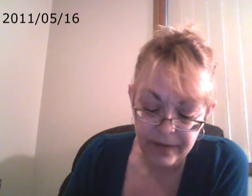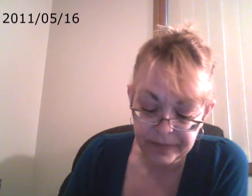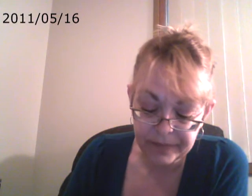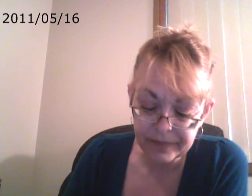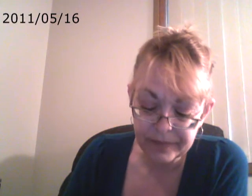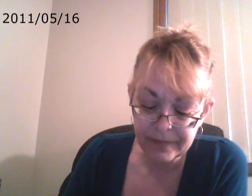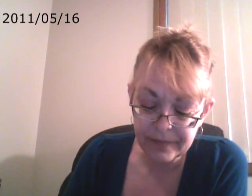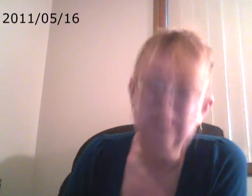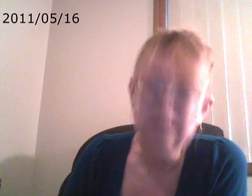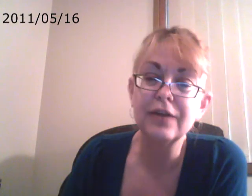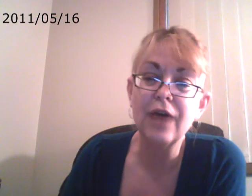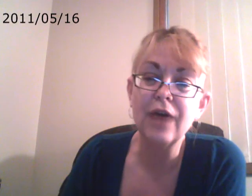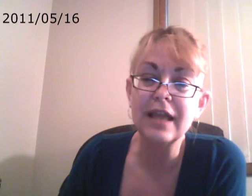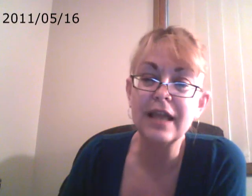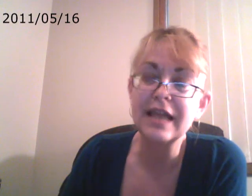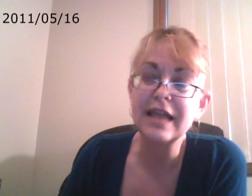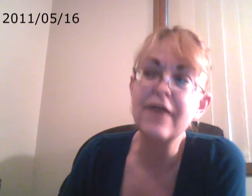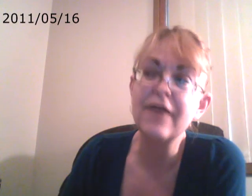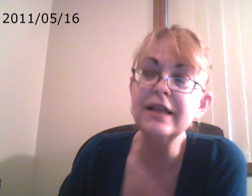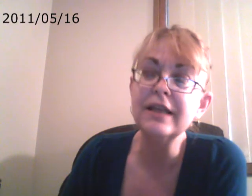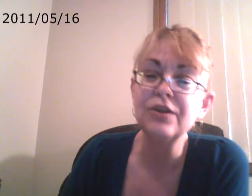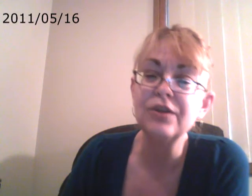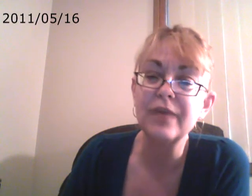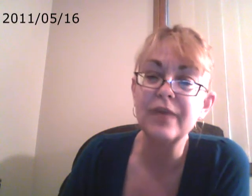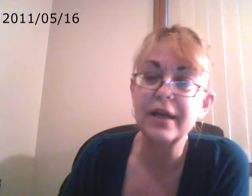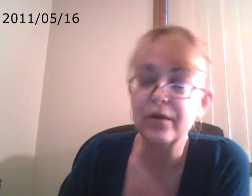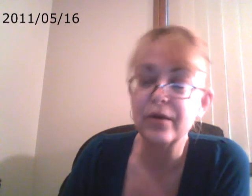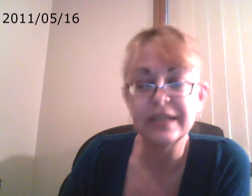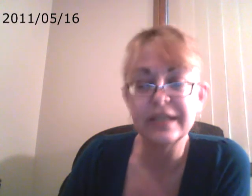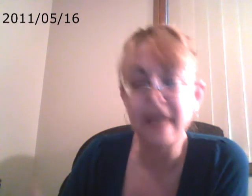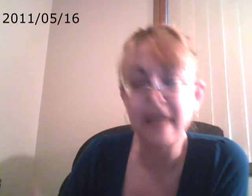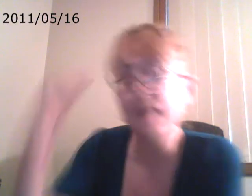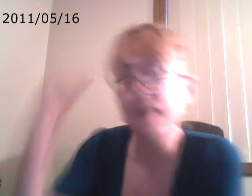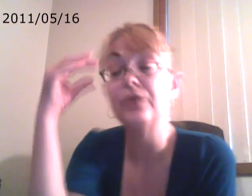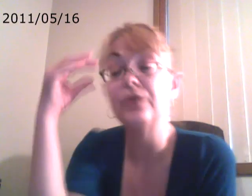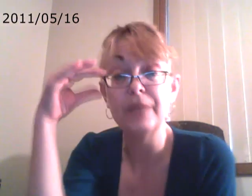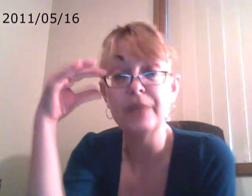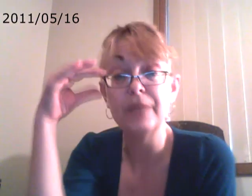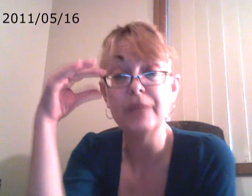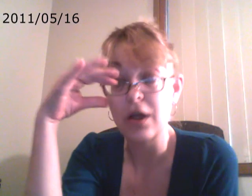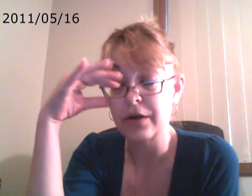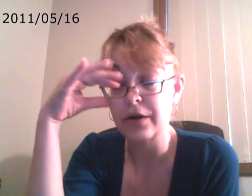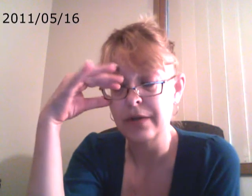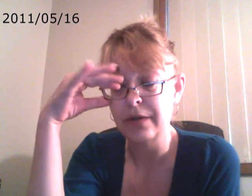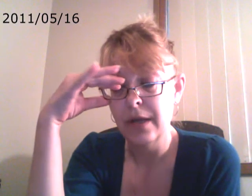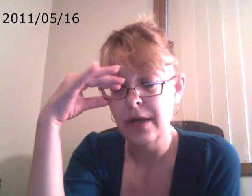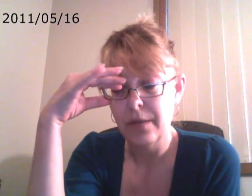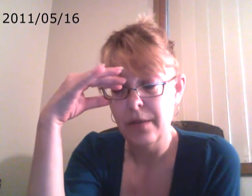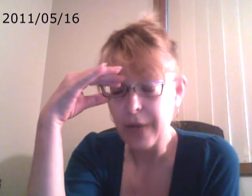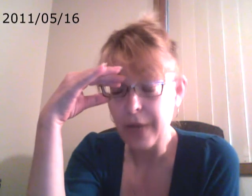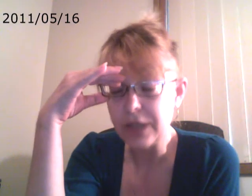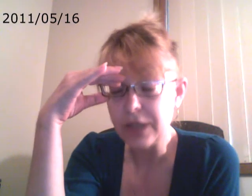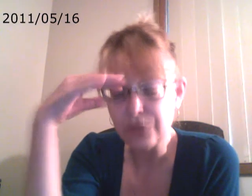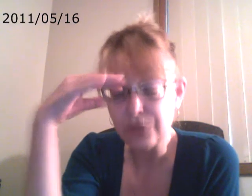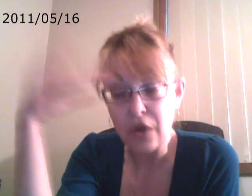So, if I didn't know what I know today, it would have been a lot harder. But I do know,